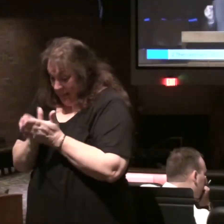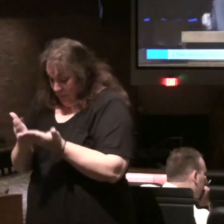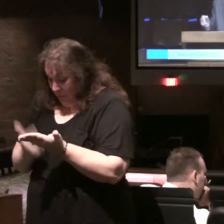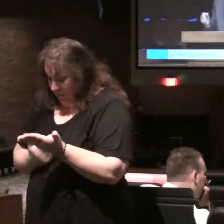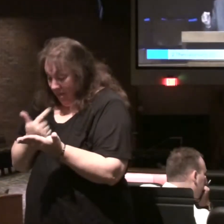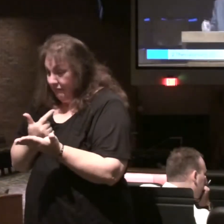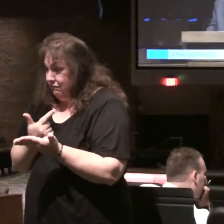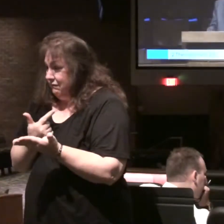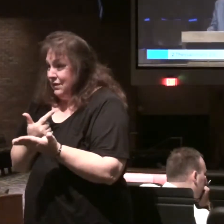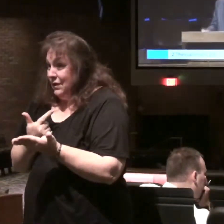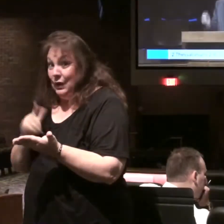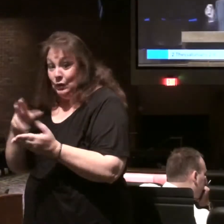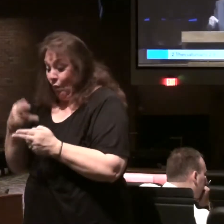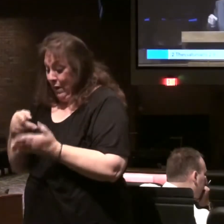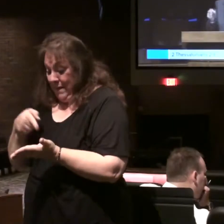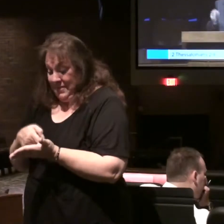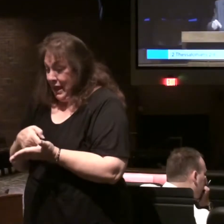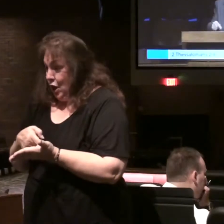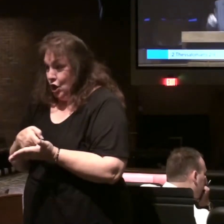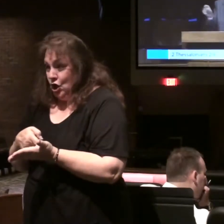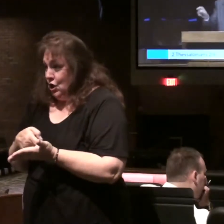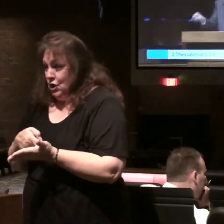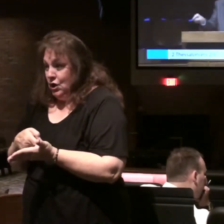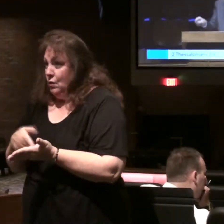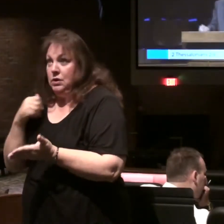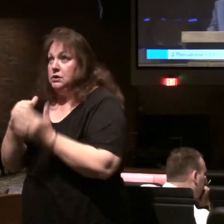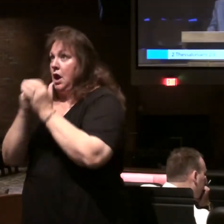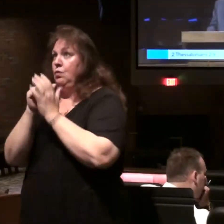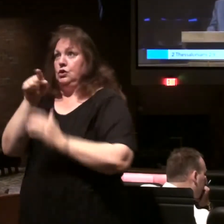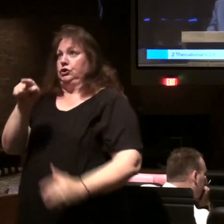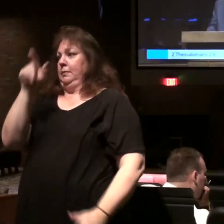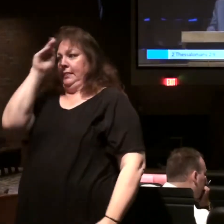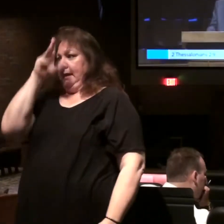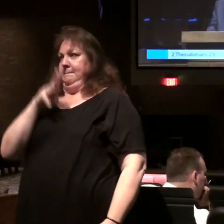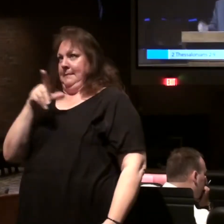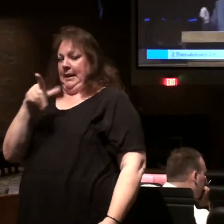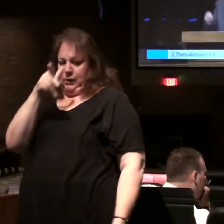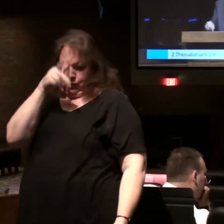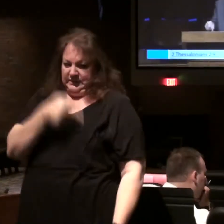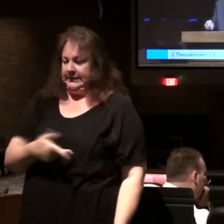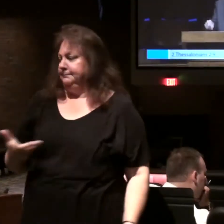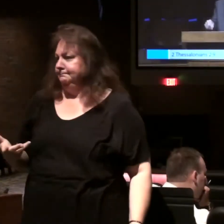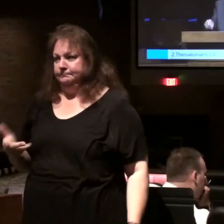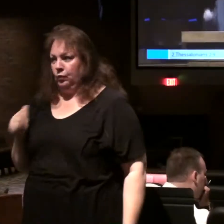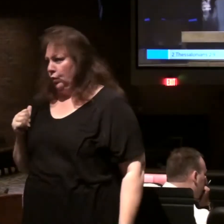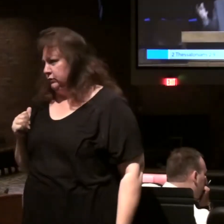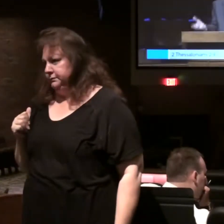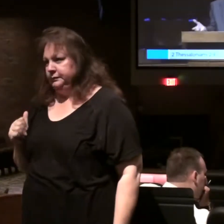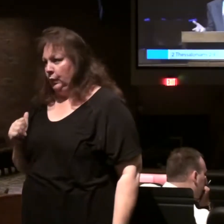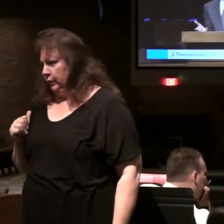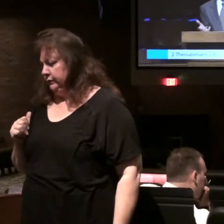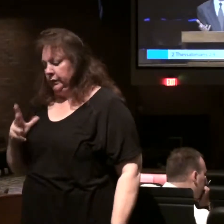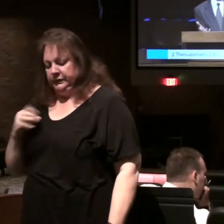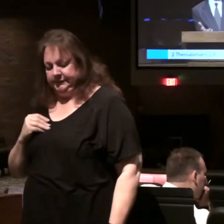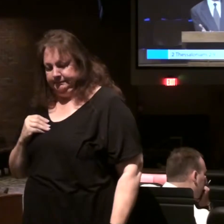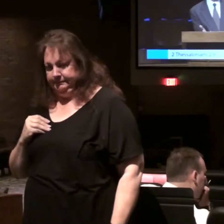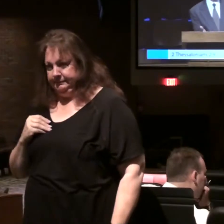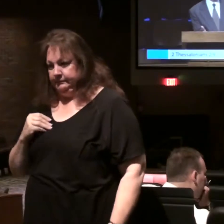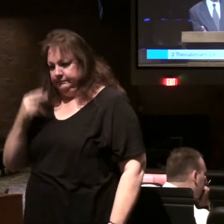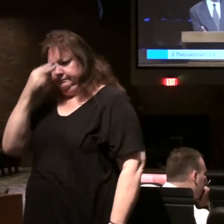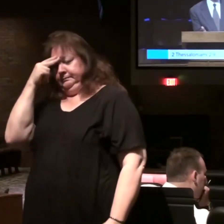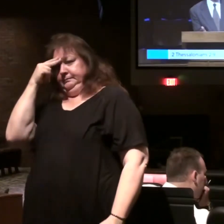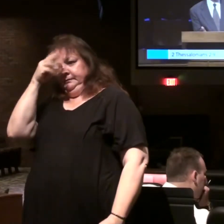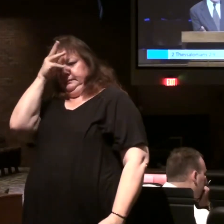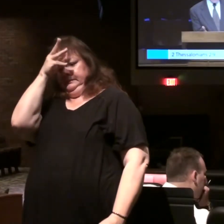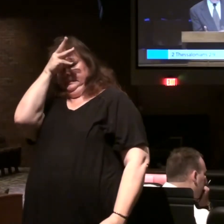of the elect will become worshippers of the devil of the beast will not receive his mark